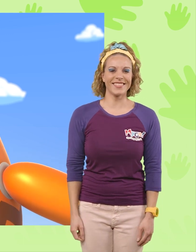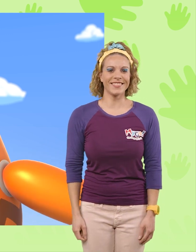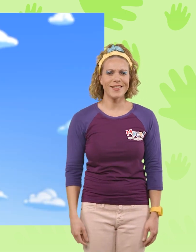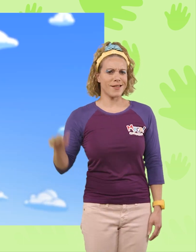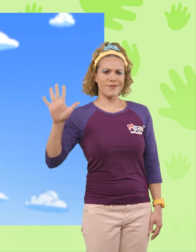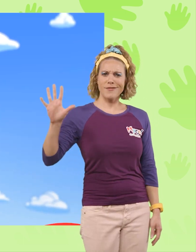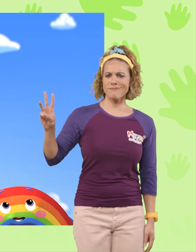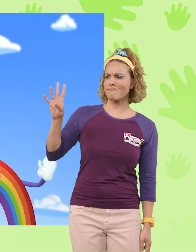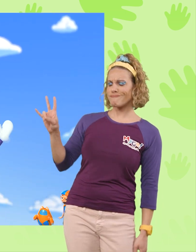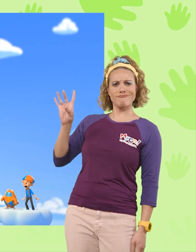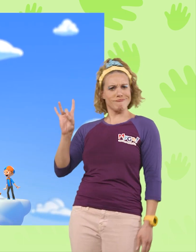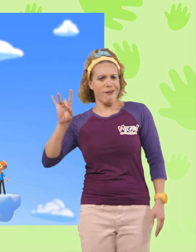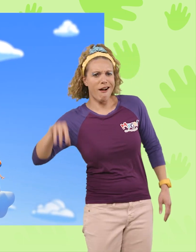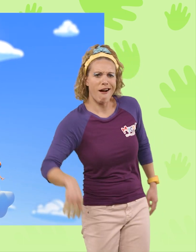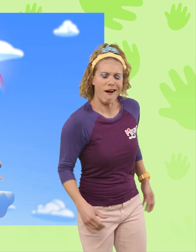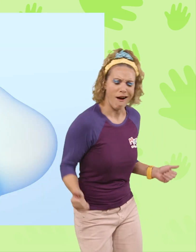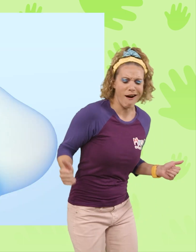A five, six, seven, eight! Wow!